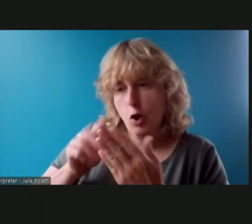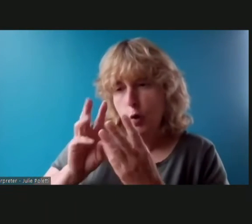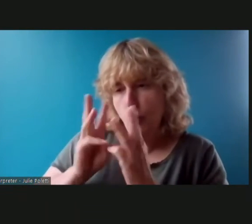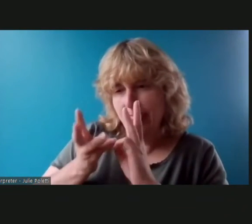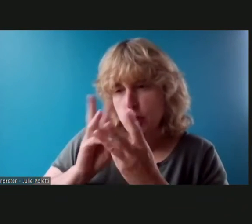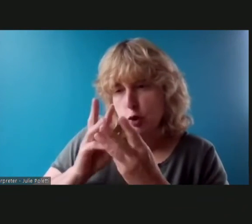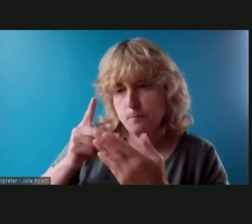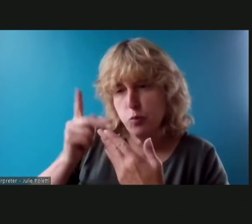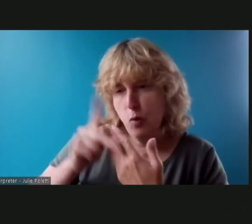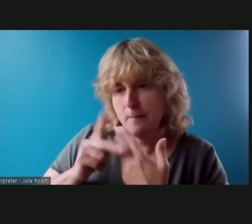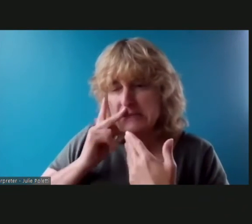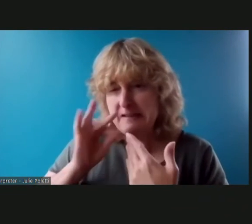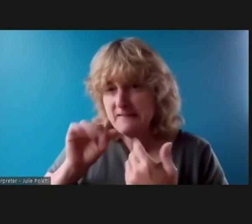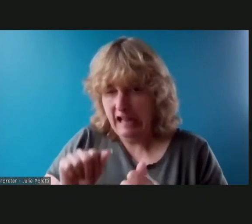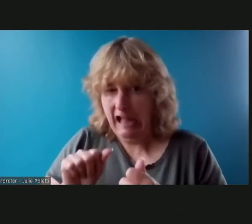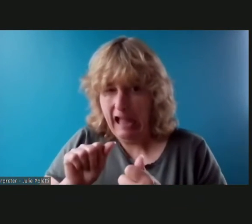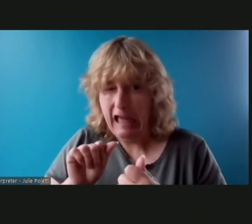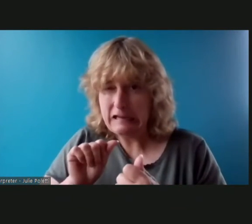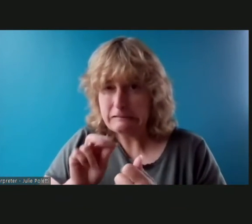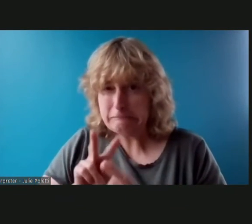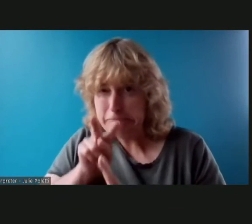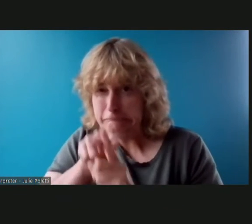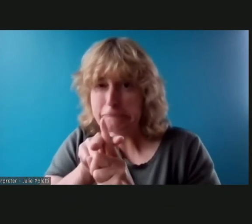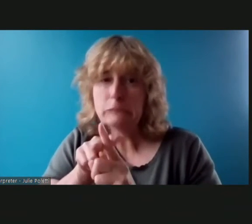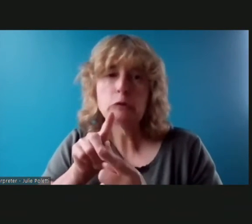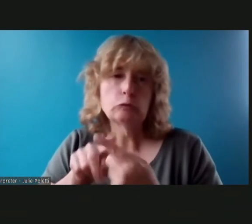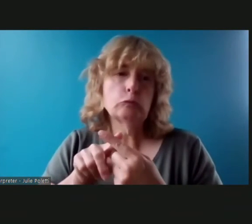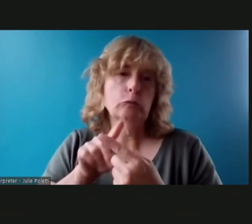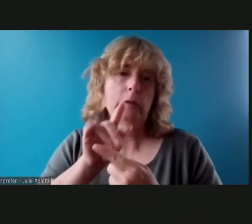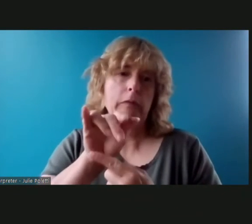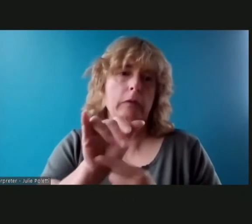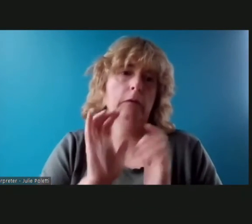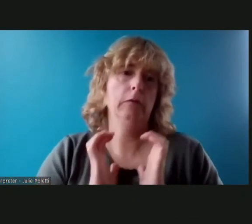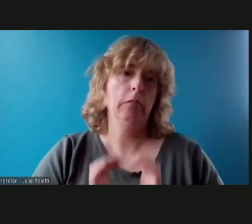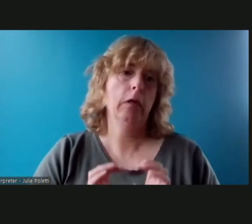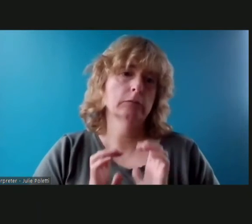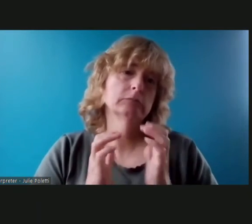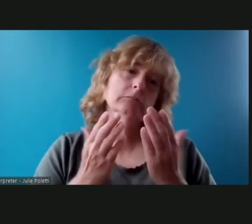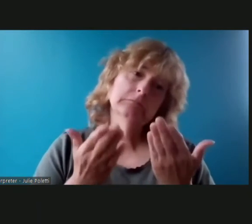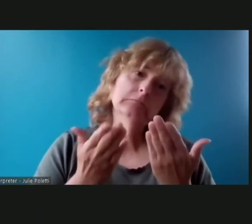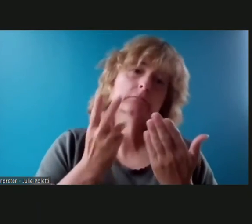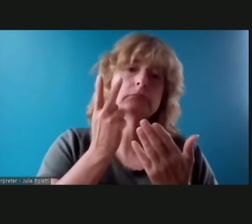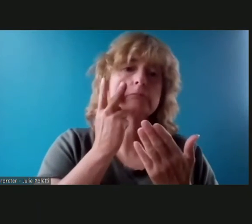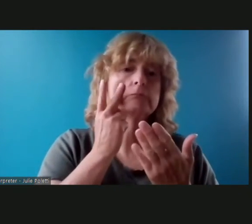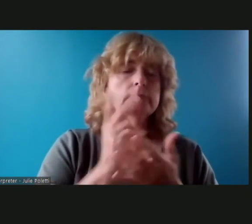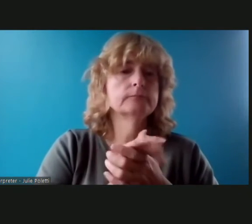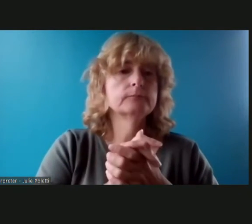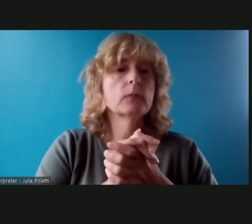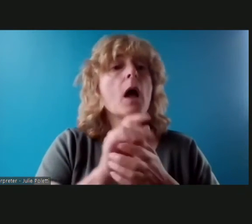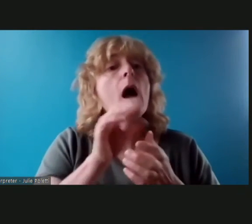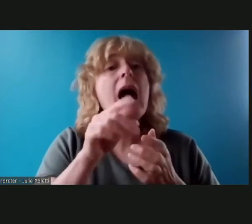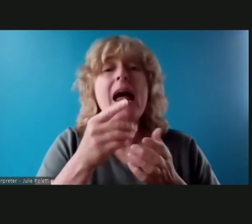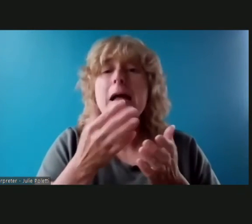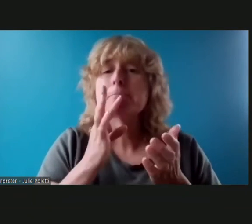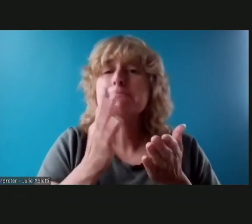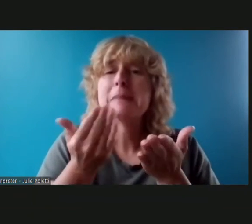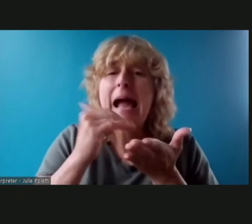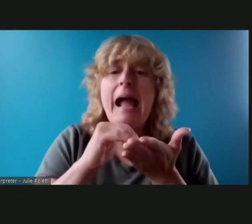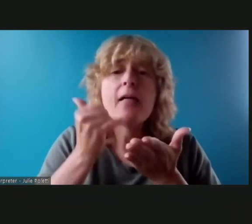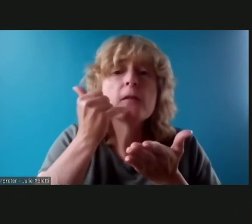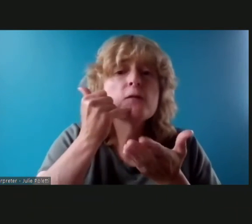have okay great are there any other pieces of information um if you could repeat the telephone number